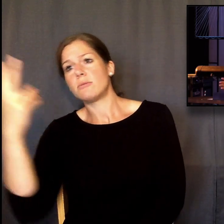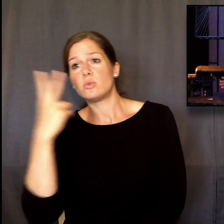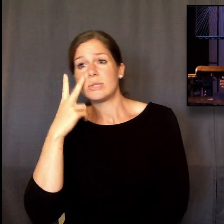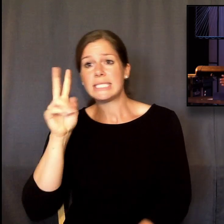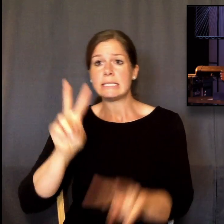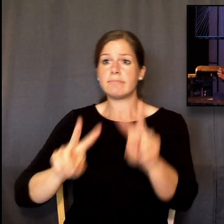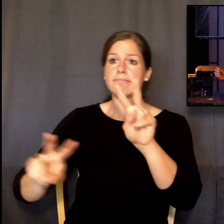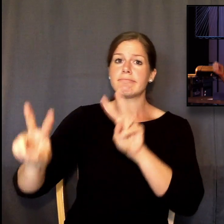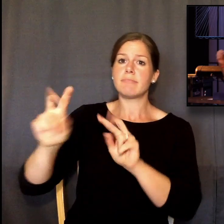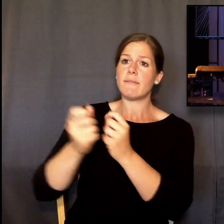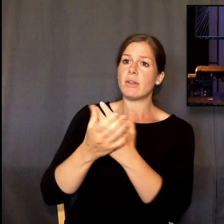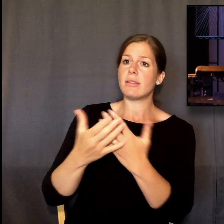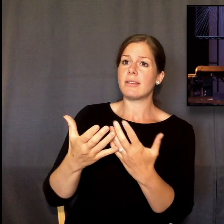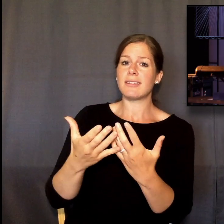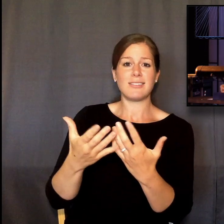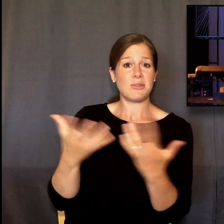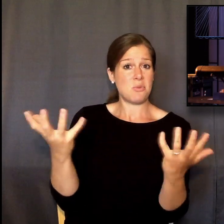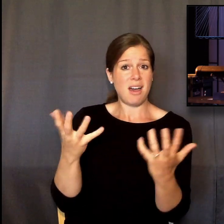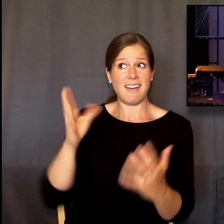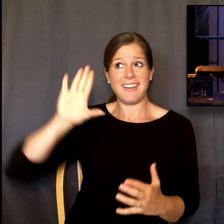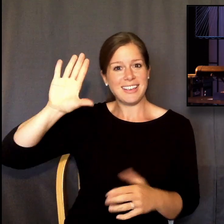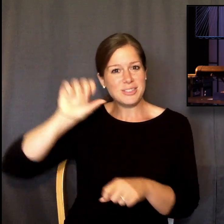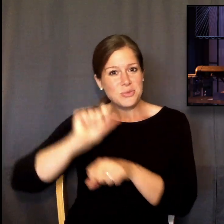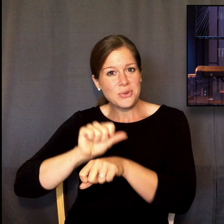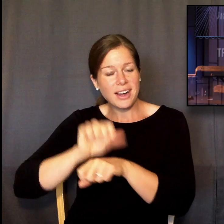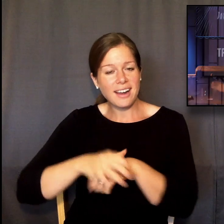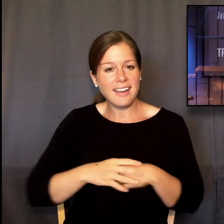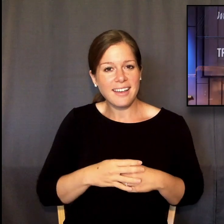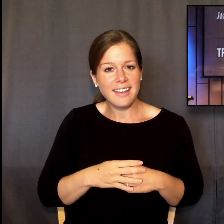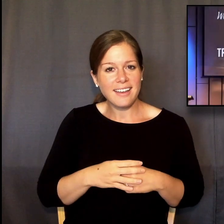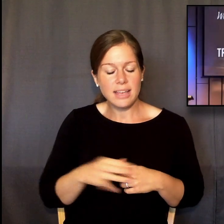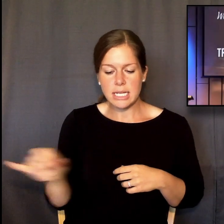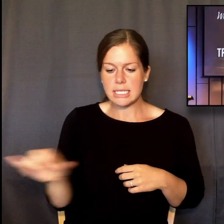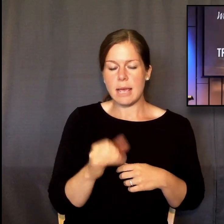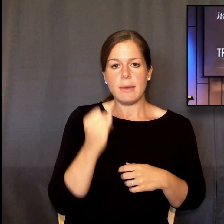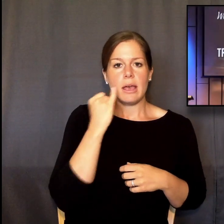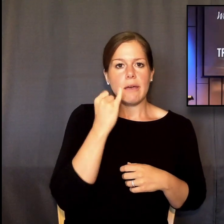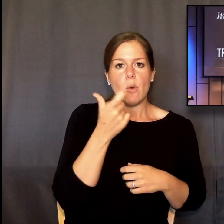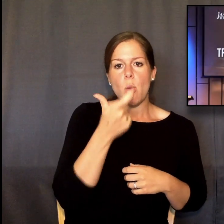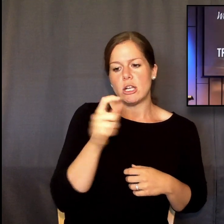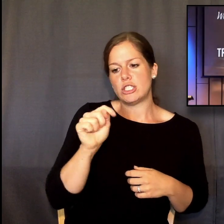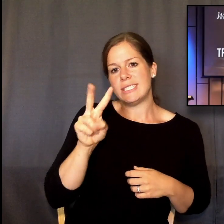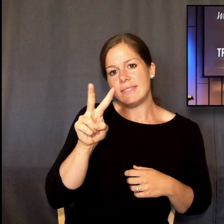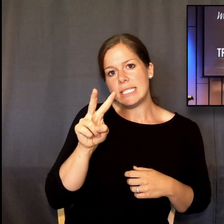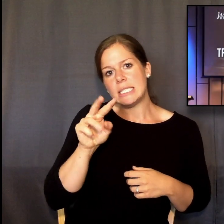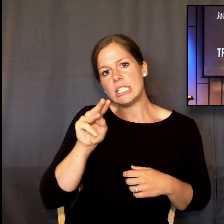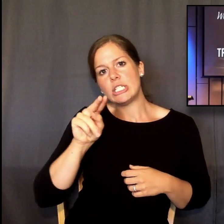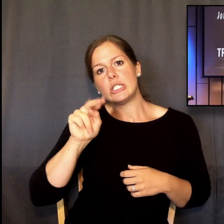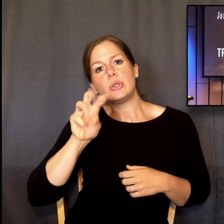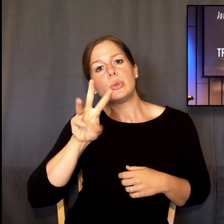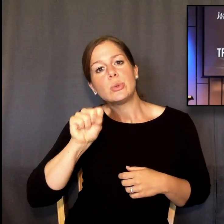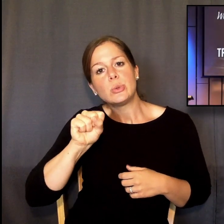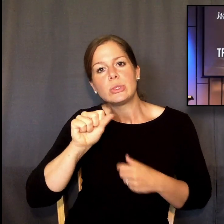that God is not at work in. Same thing when you watch the news, a sporting event, whatever.